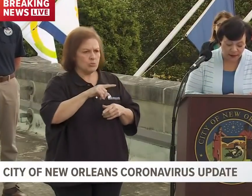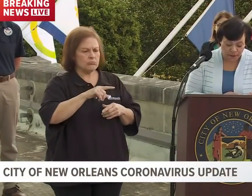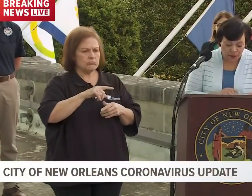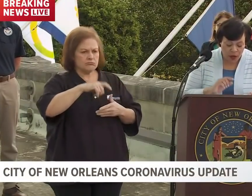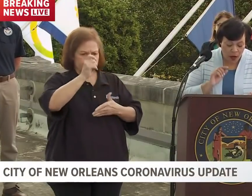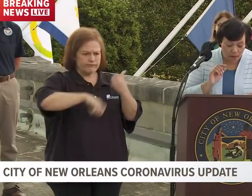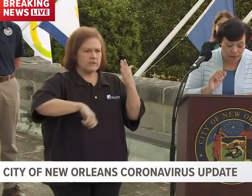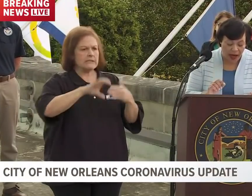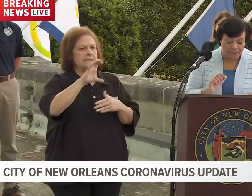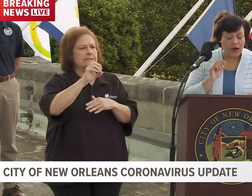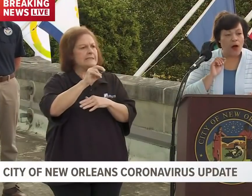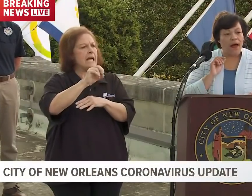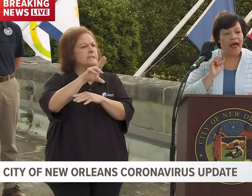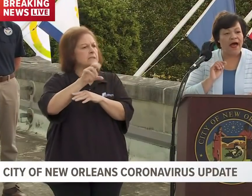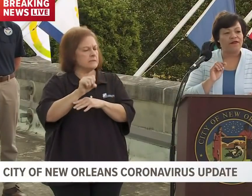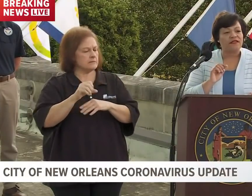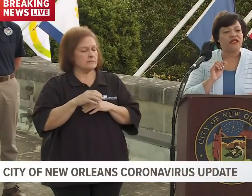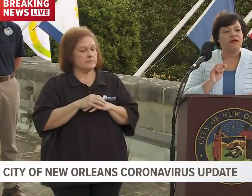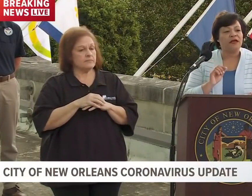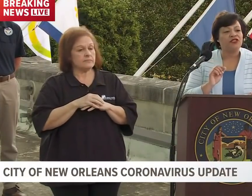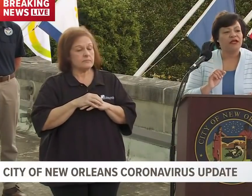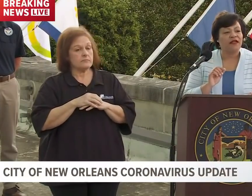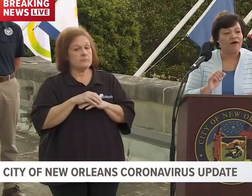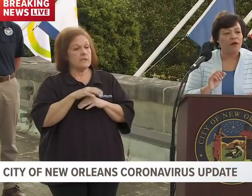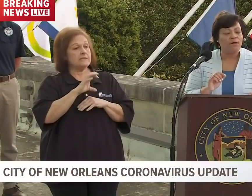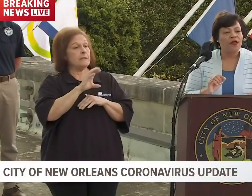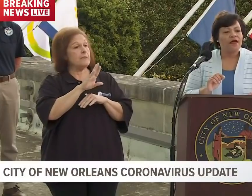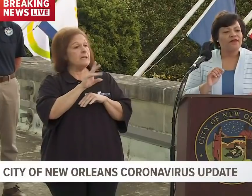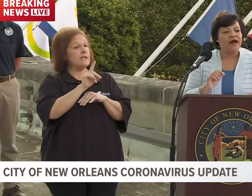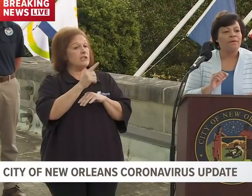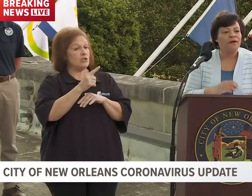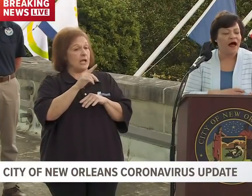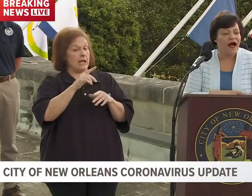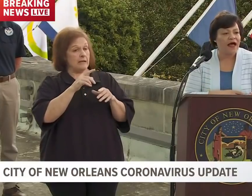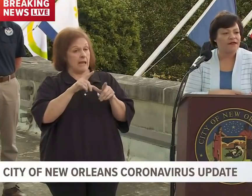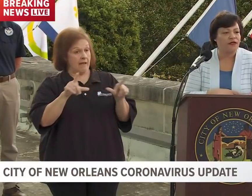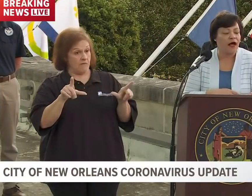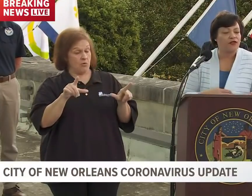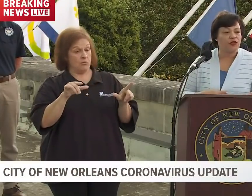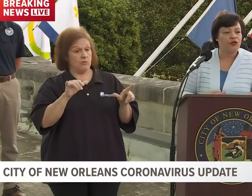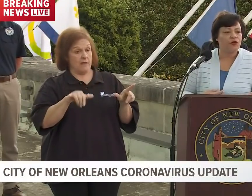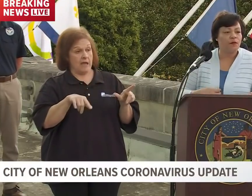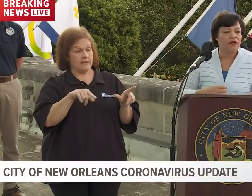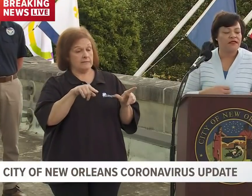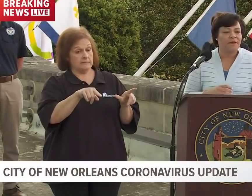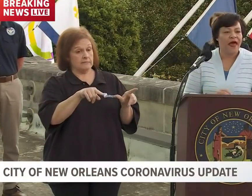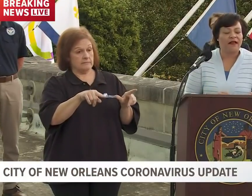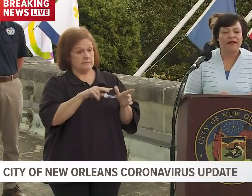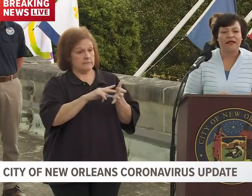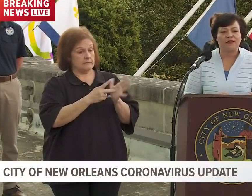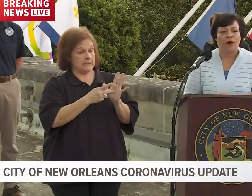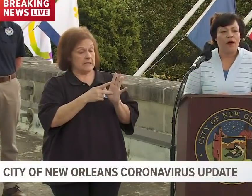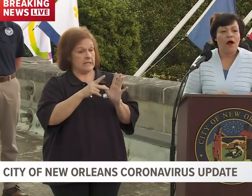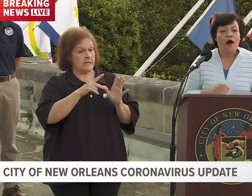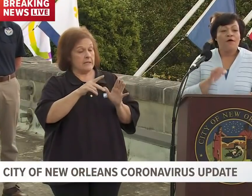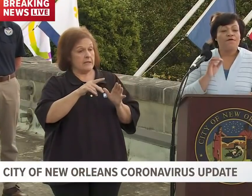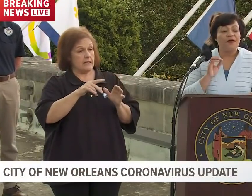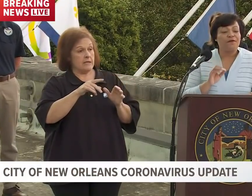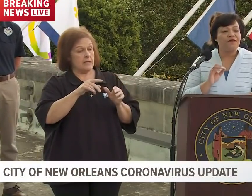census. But at the CDBG level, that applies to municipalities,